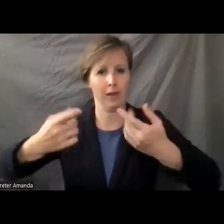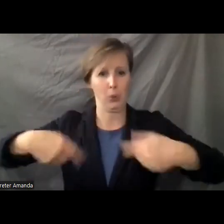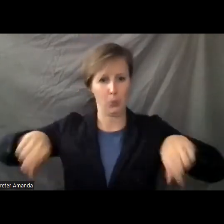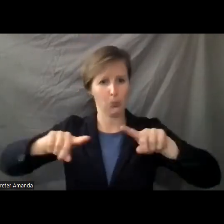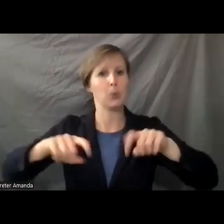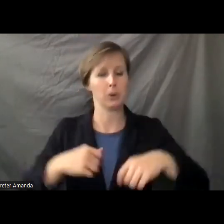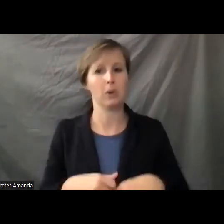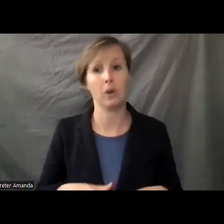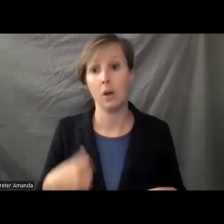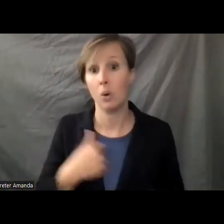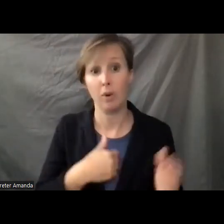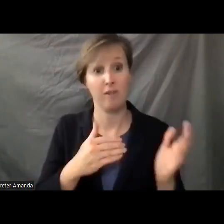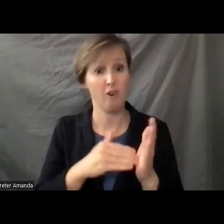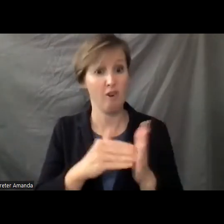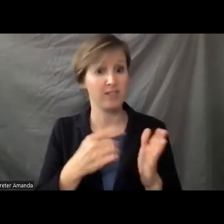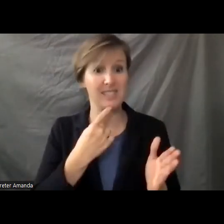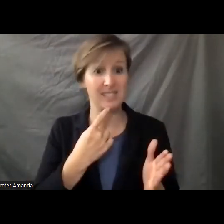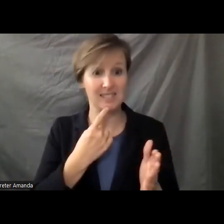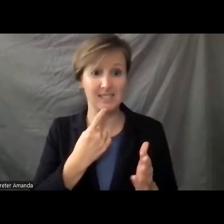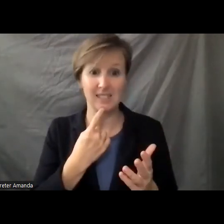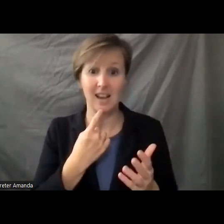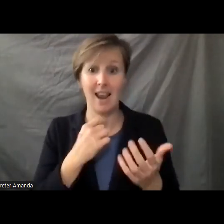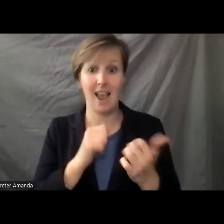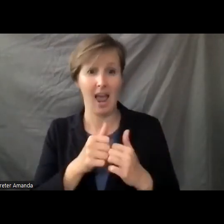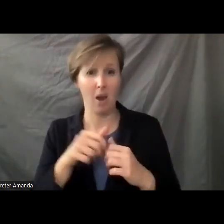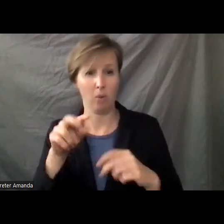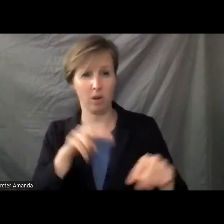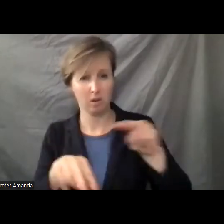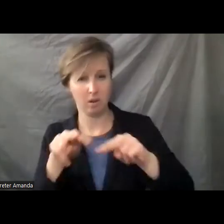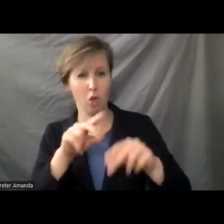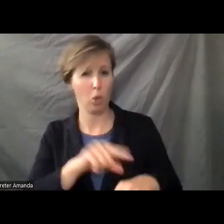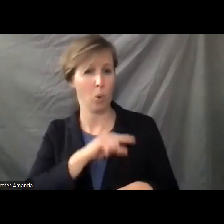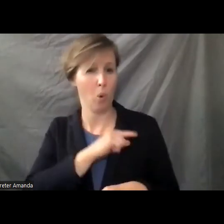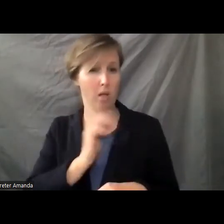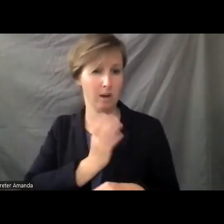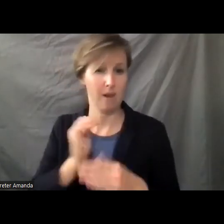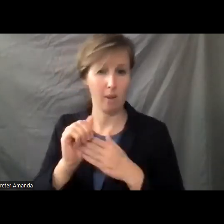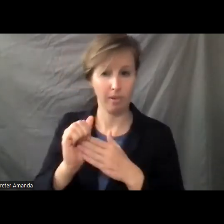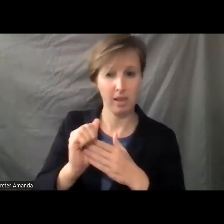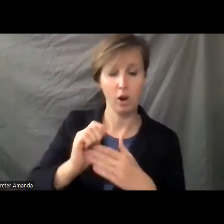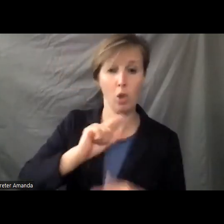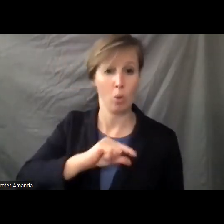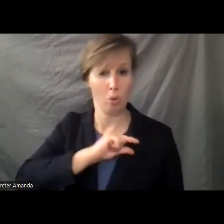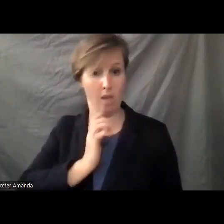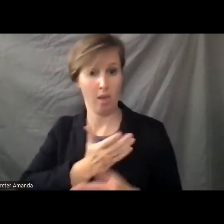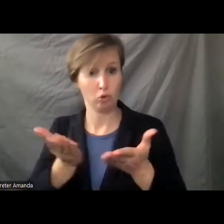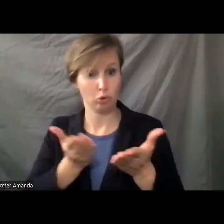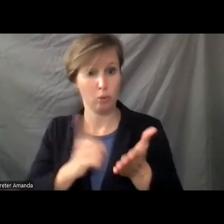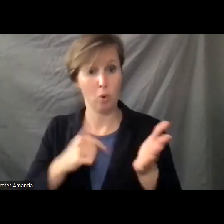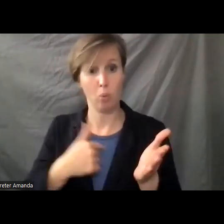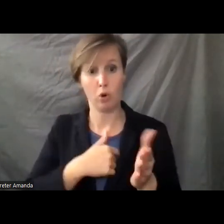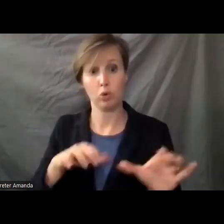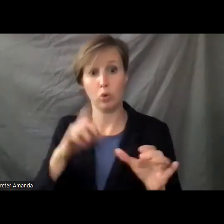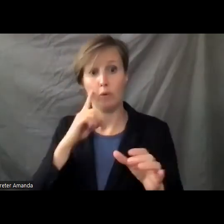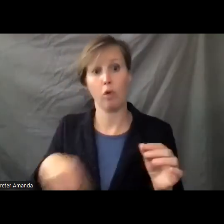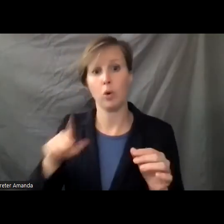Because, as we've often said, the way we judge the quality of our leadership, the quality of our service, is what we're doing for those who